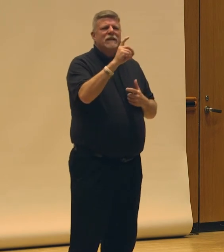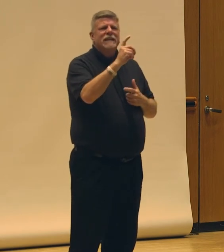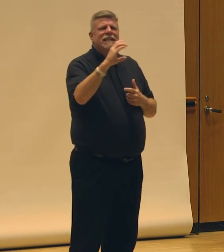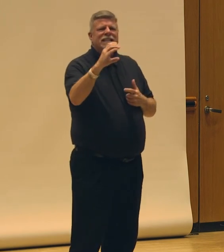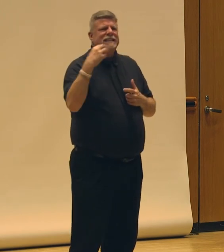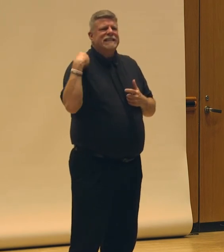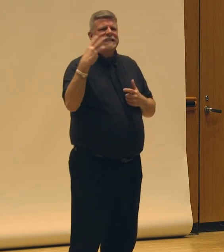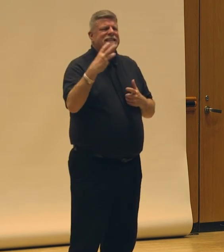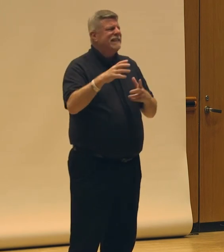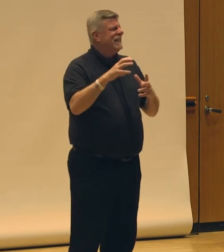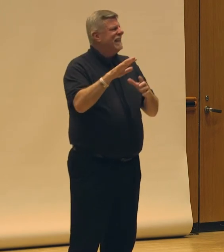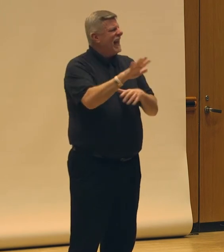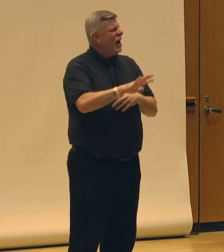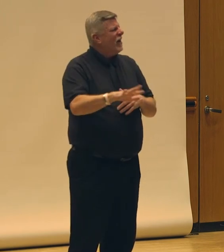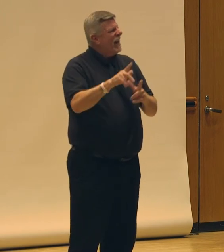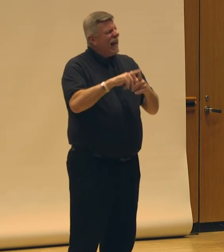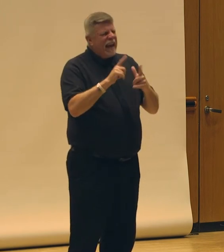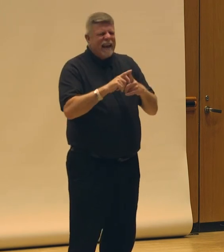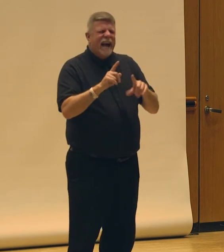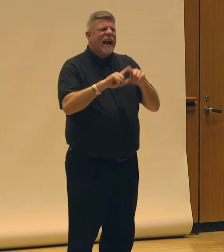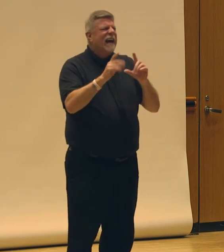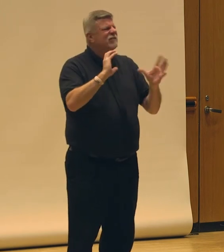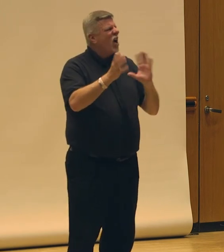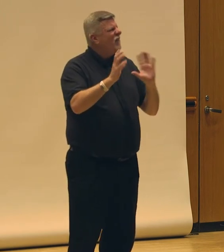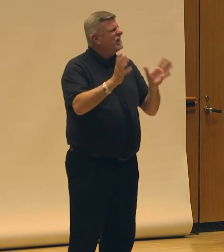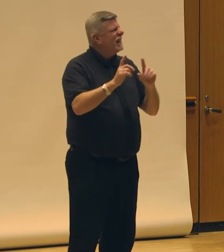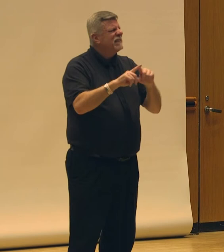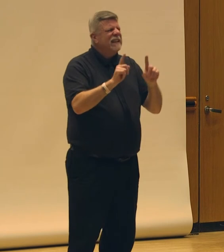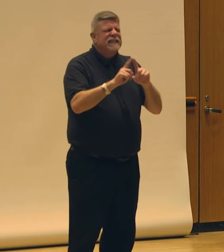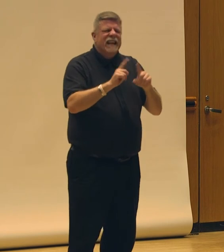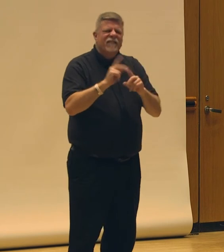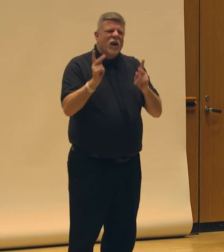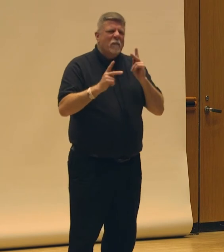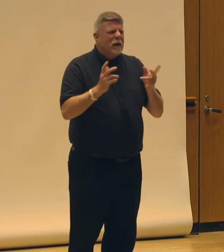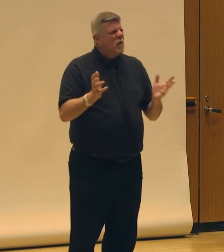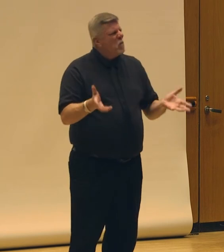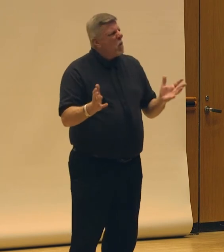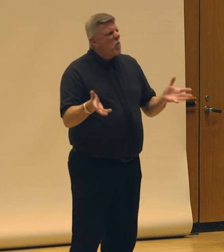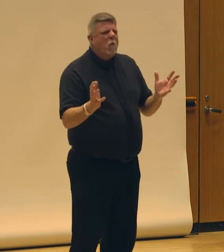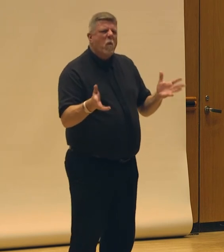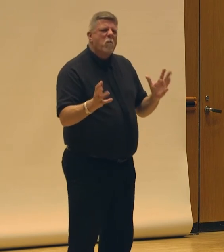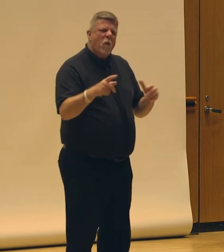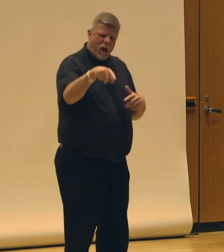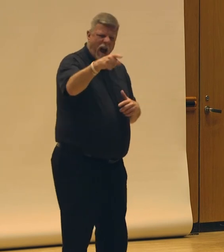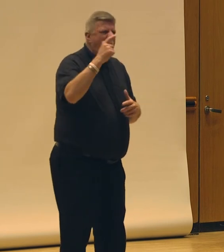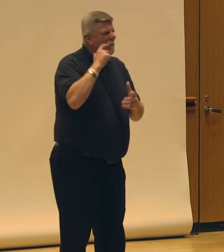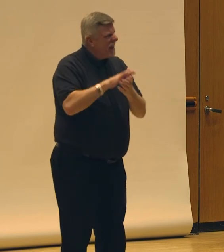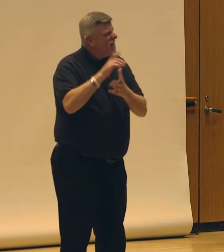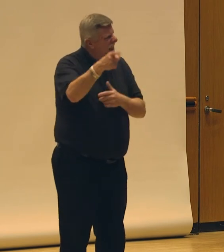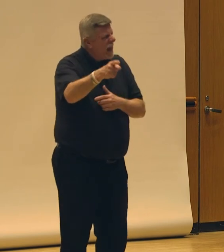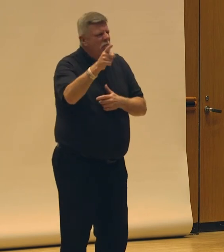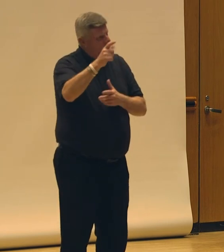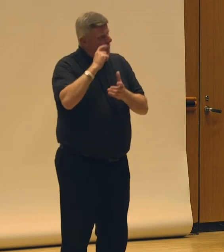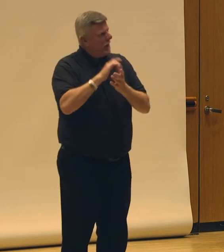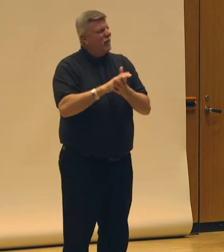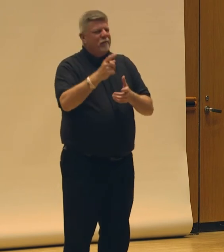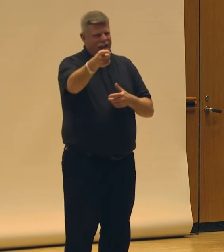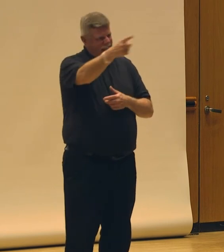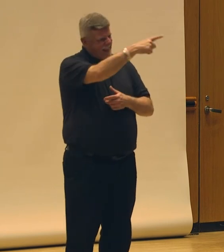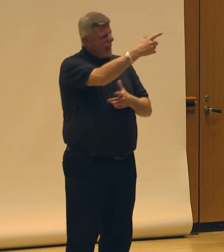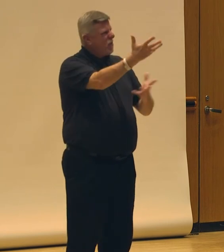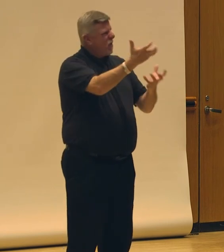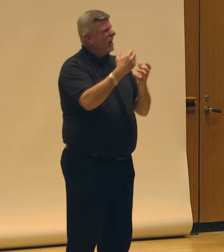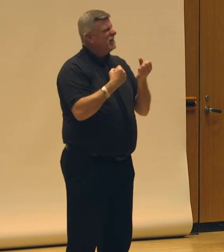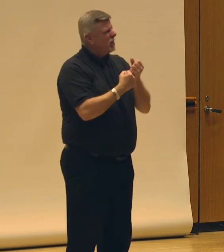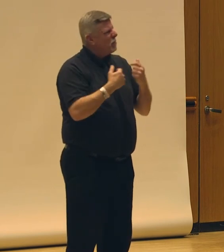a half-dozen conversations with different folks who I believed in and believed in me and wanted to support me. And they all said